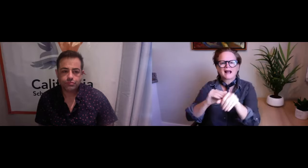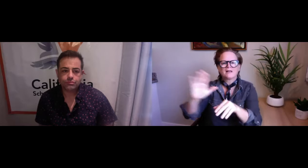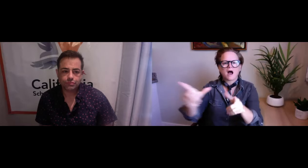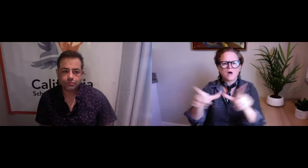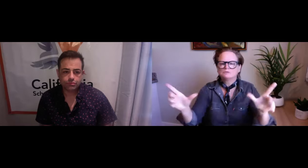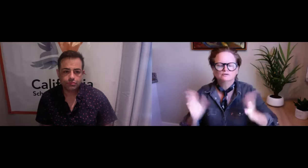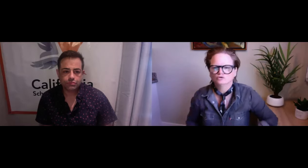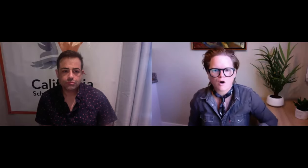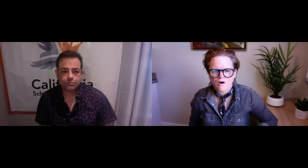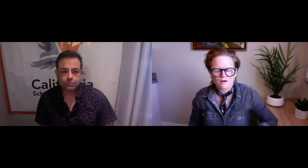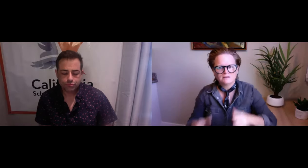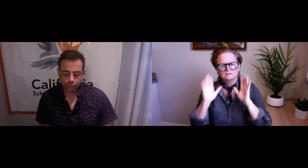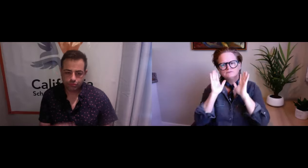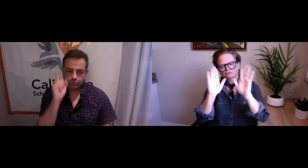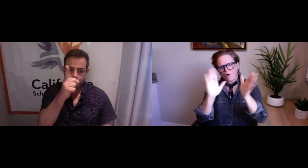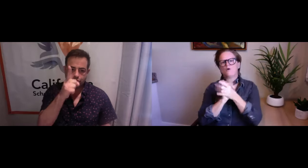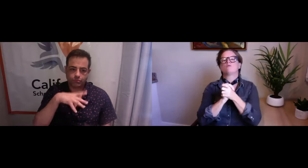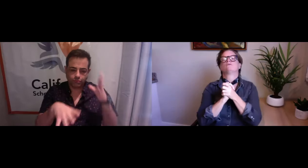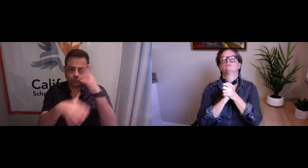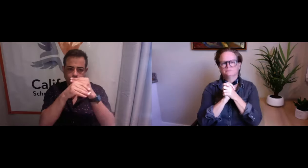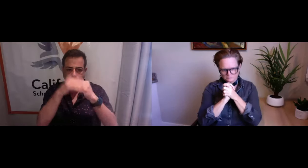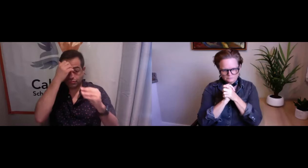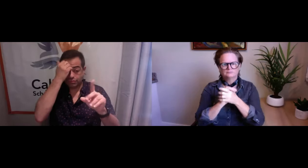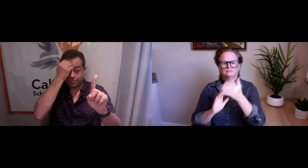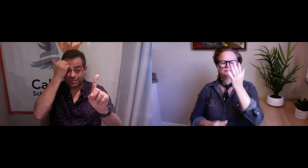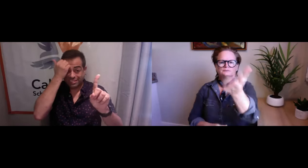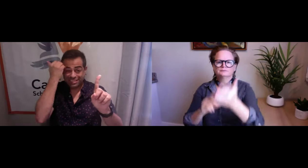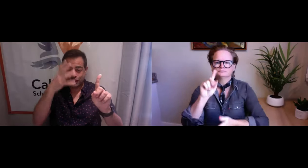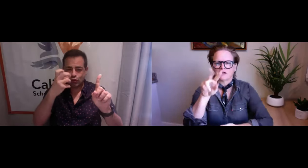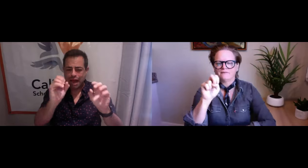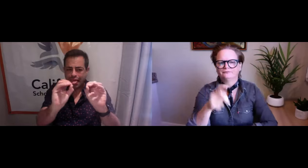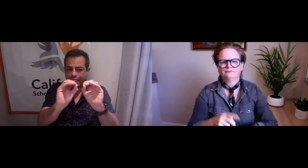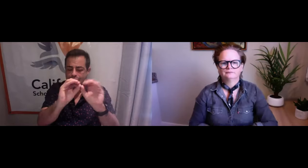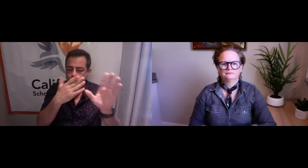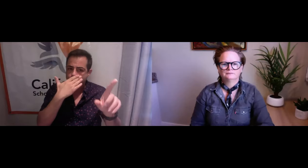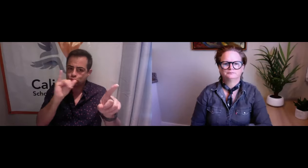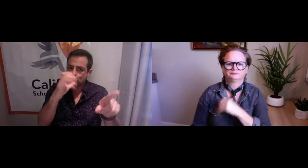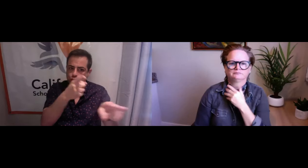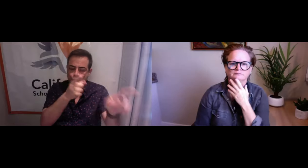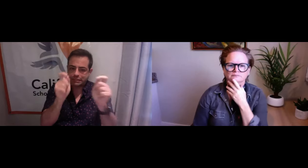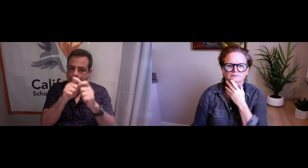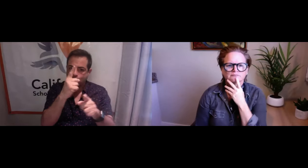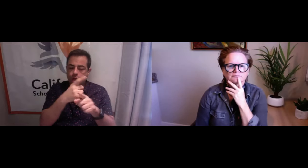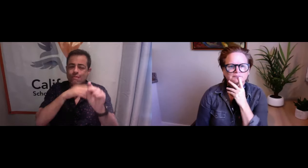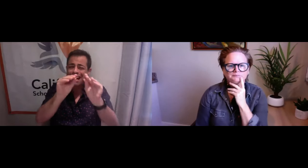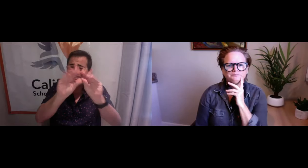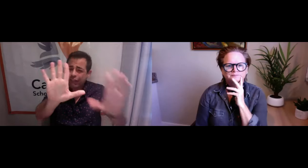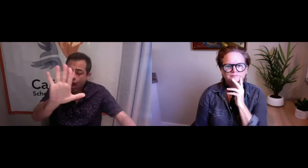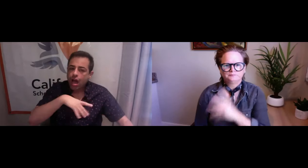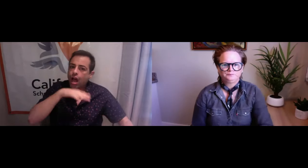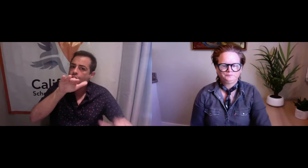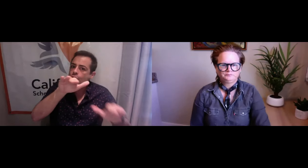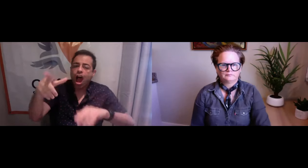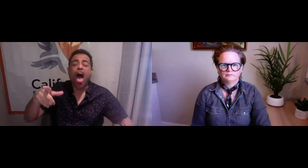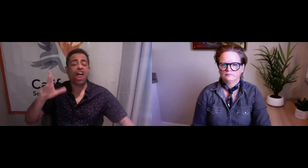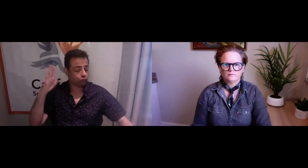of this approach, as long as it's translated into a language that is usable in that country, the concepts apply to any language pairs.